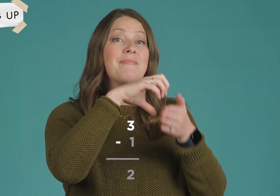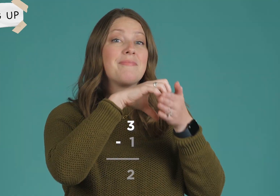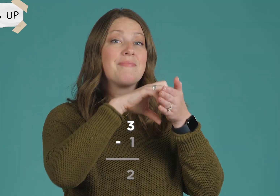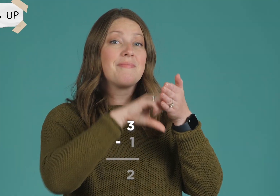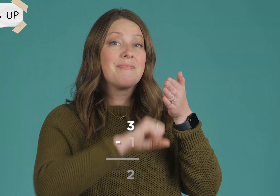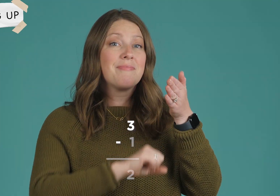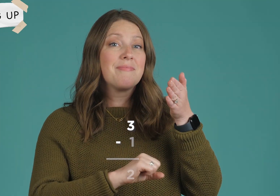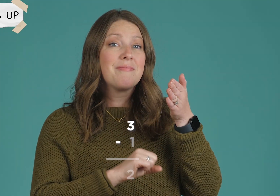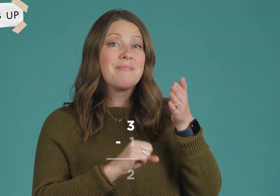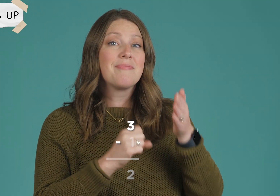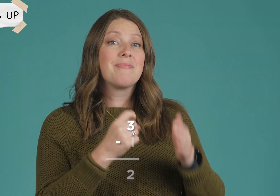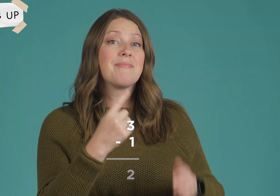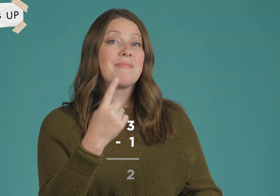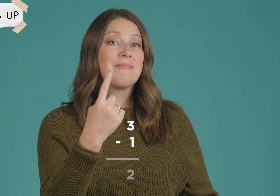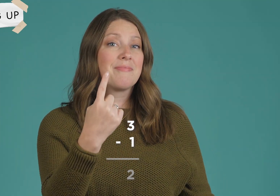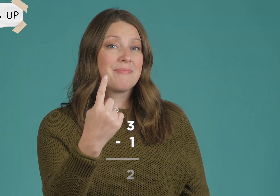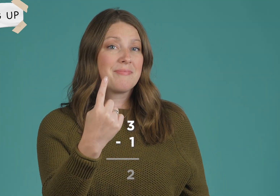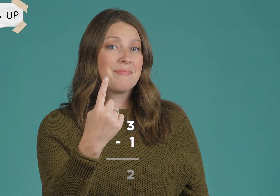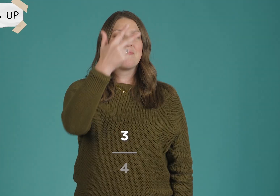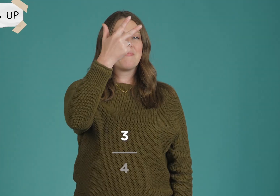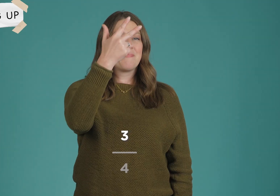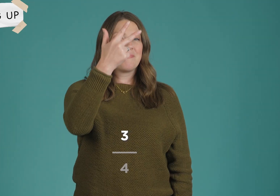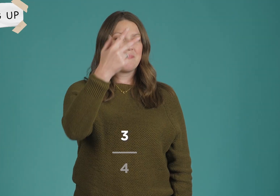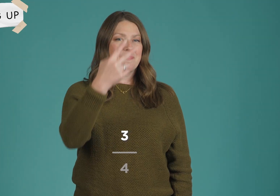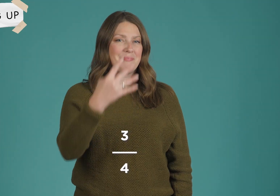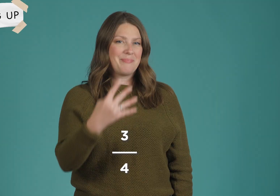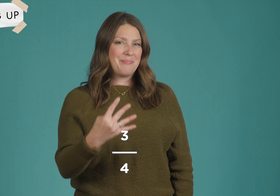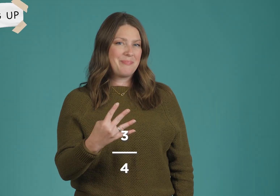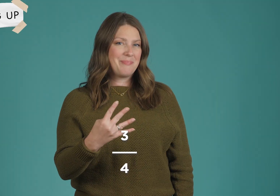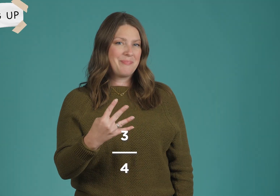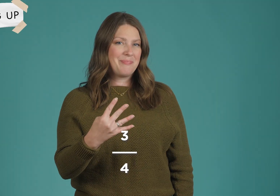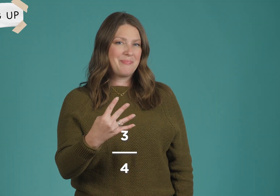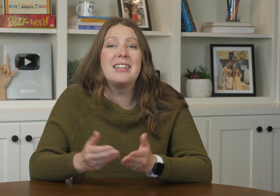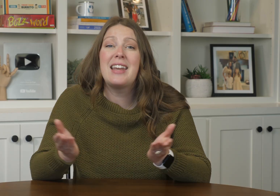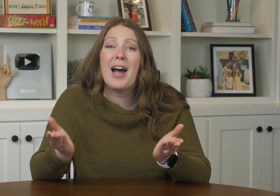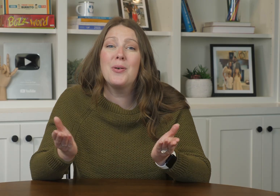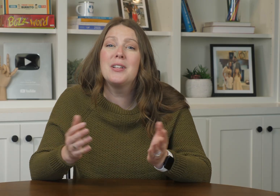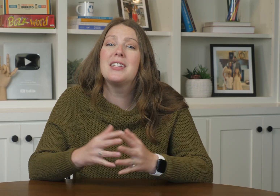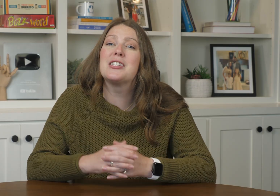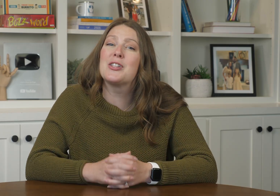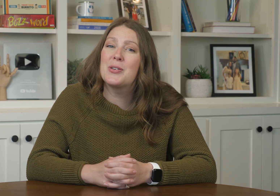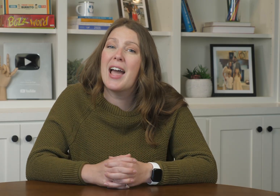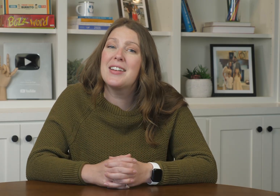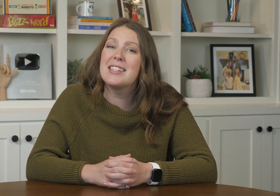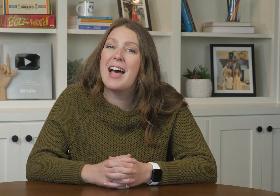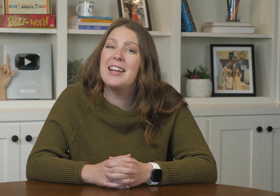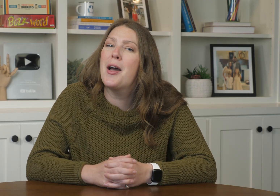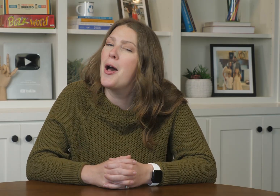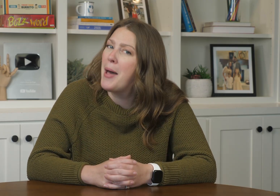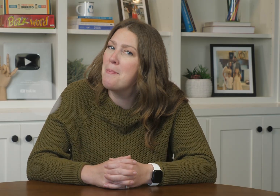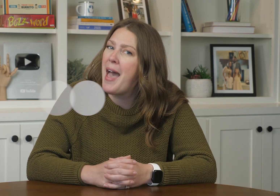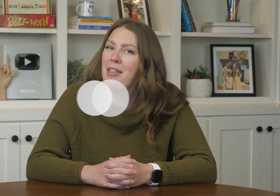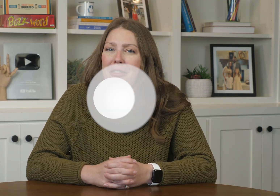I will share a few examples so you can see exactly what I mean. Now, let's learn how to sign about math!